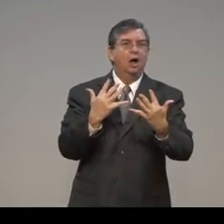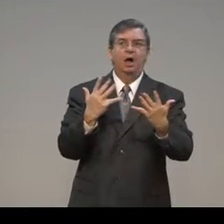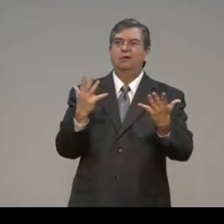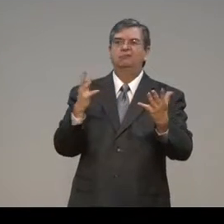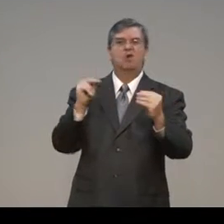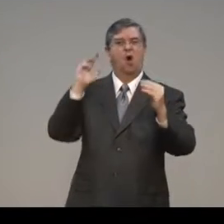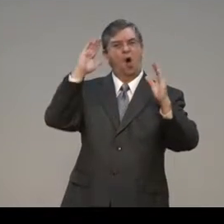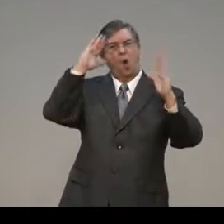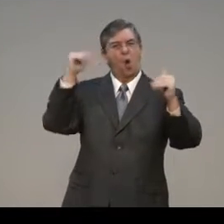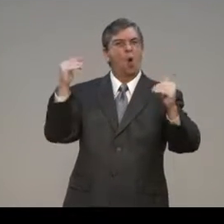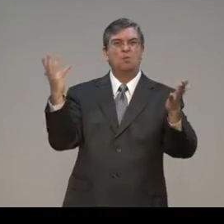could go to hell when we die.